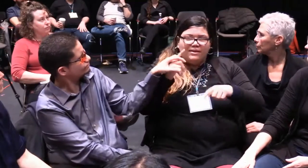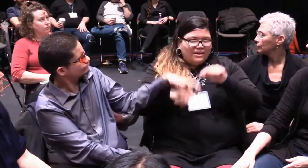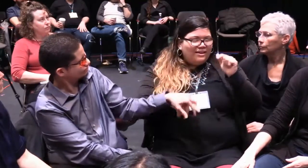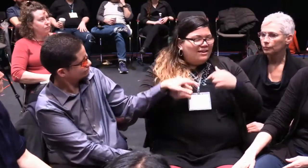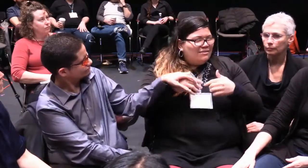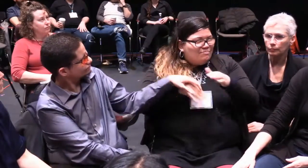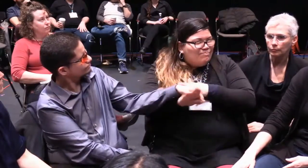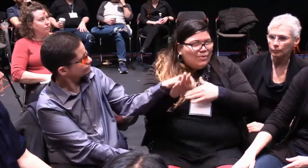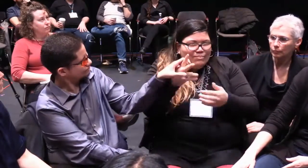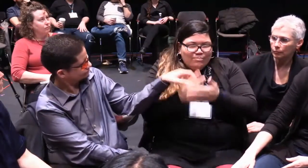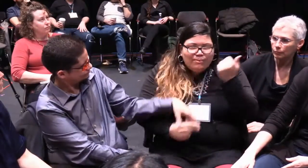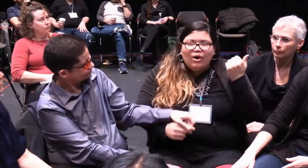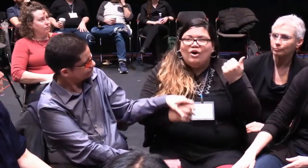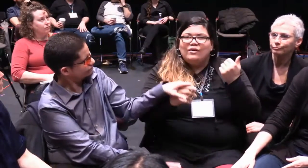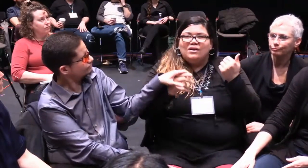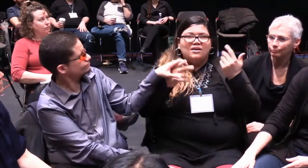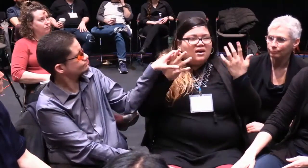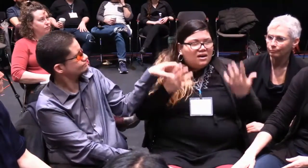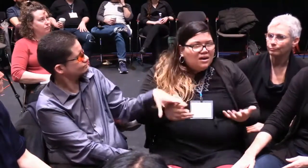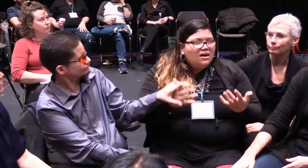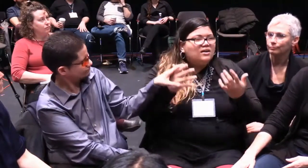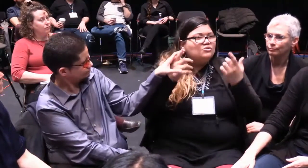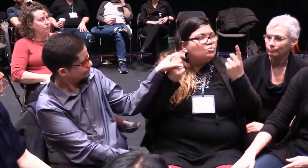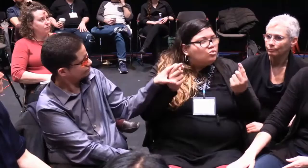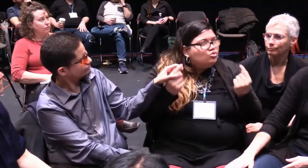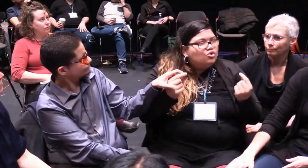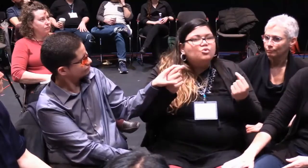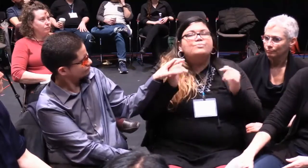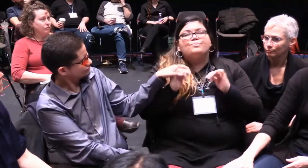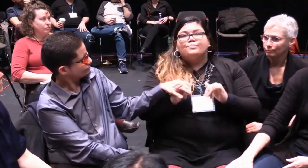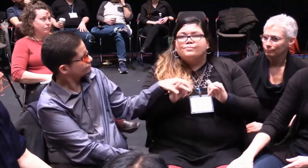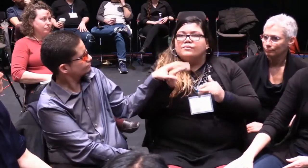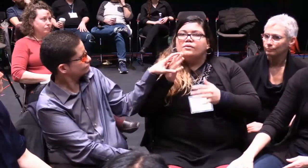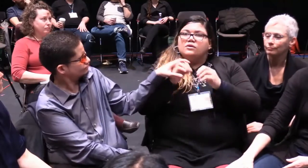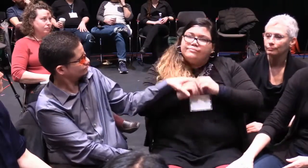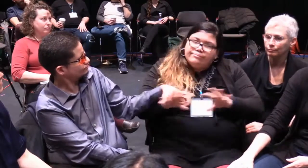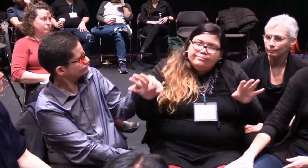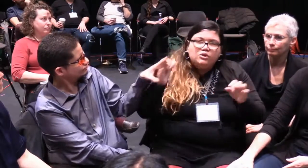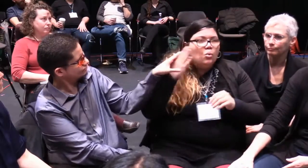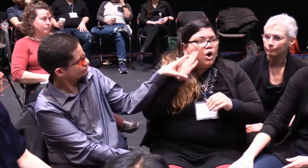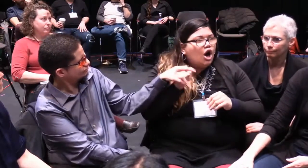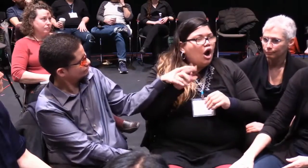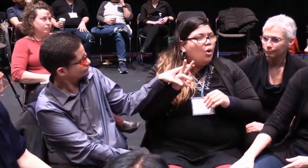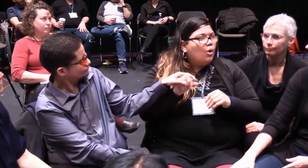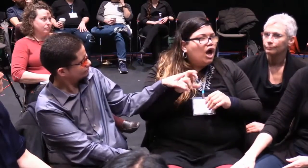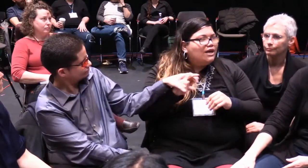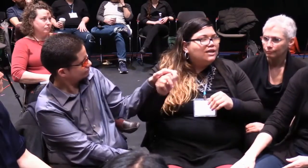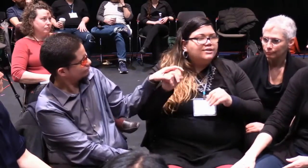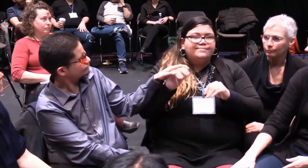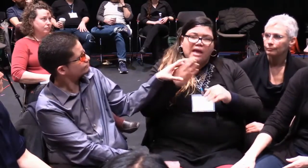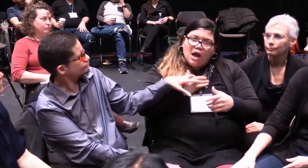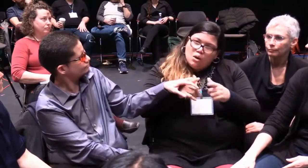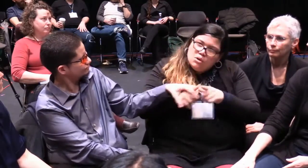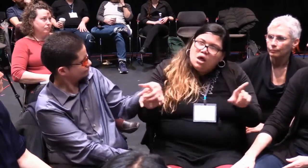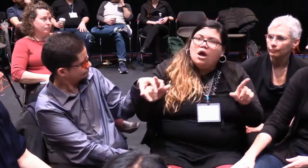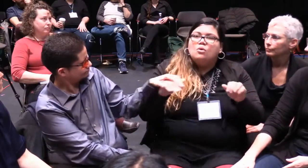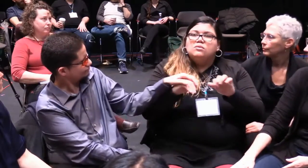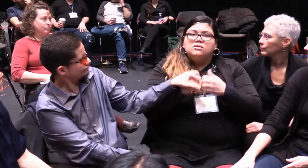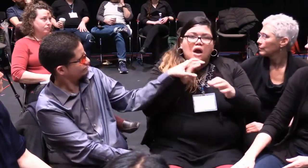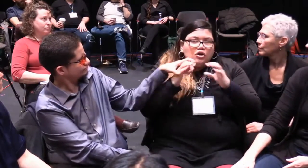And often these worlds try to separate me out and that's where my struggle is, trying to be a part of all. But all of those pull me in